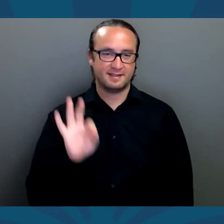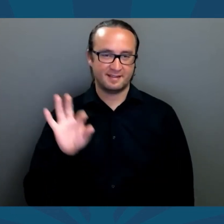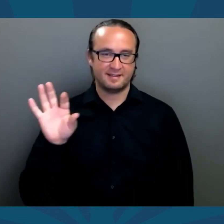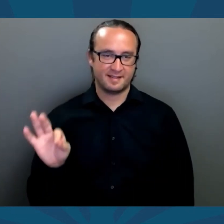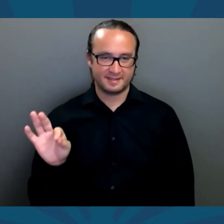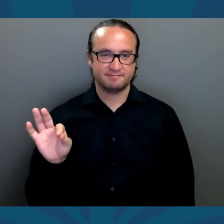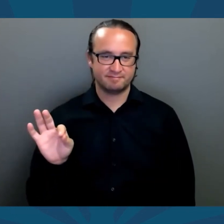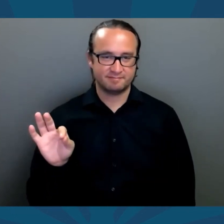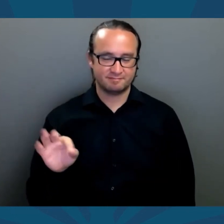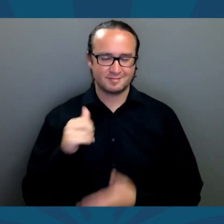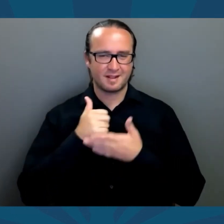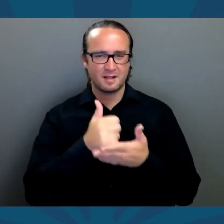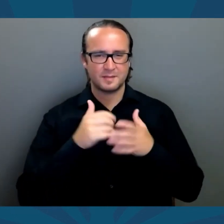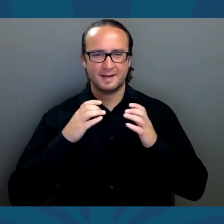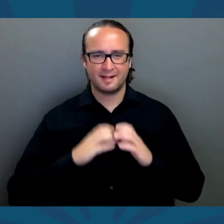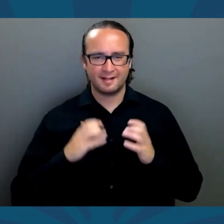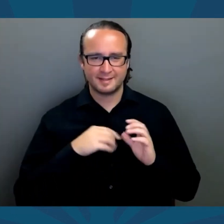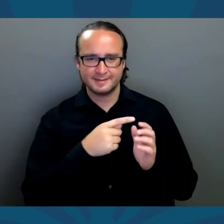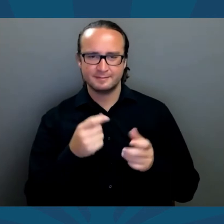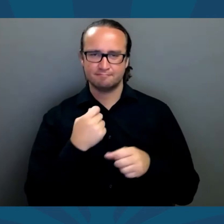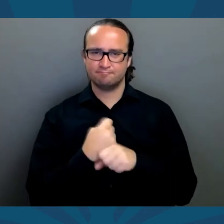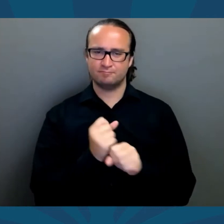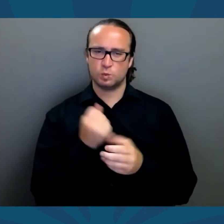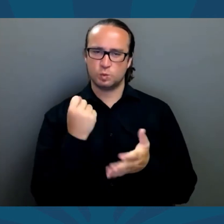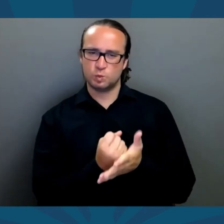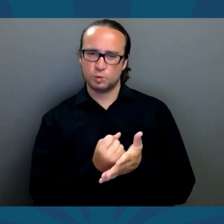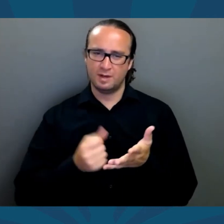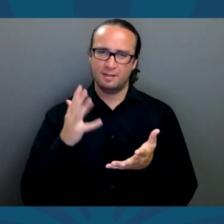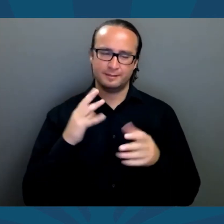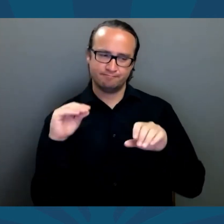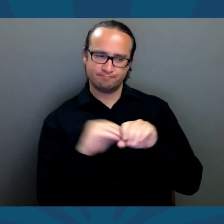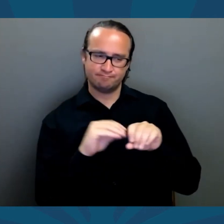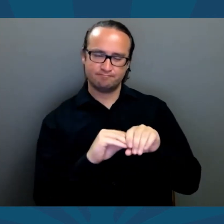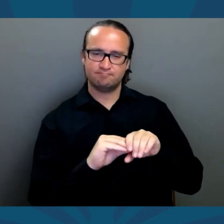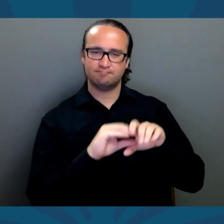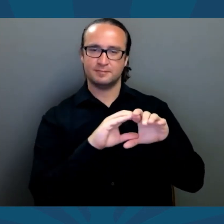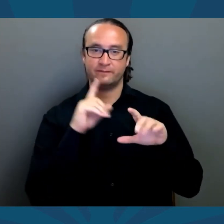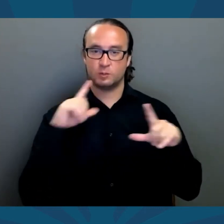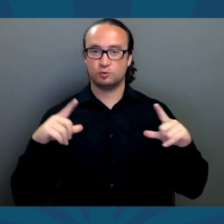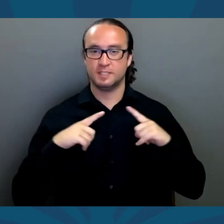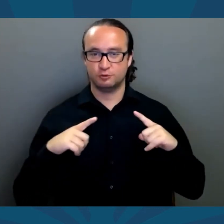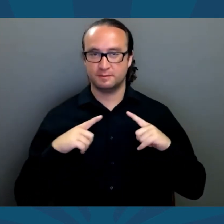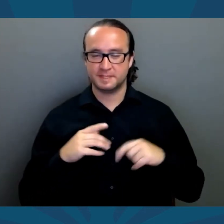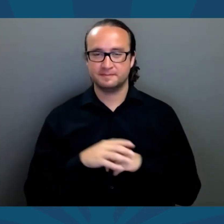helping our clients create wealth and save for retirement.